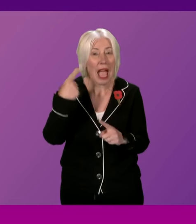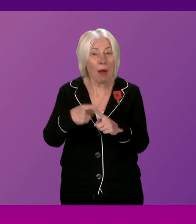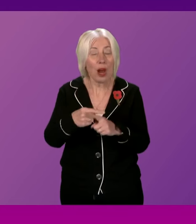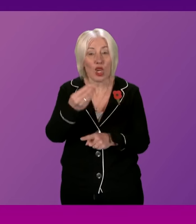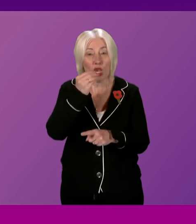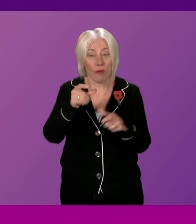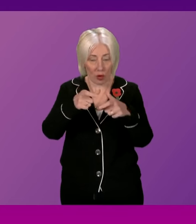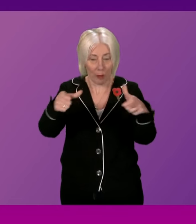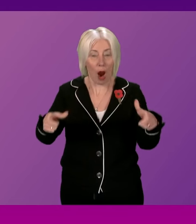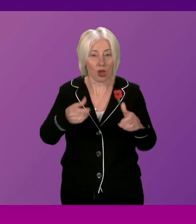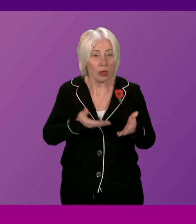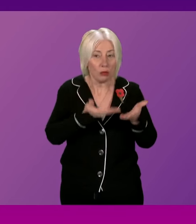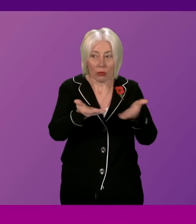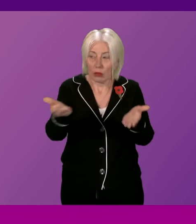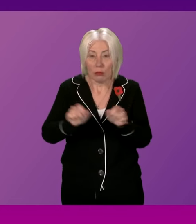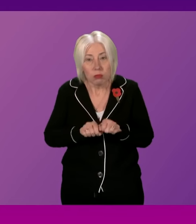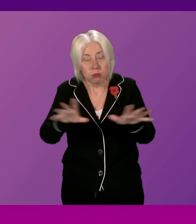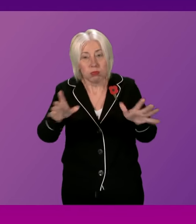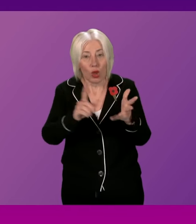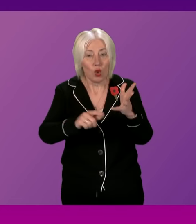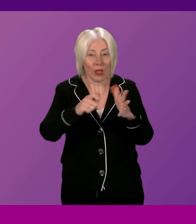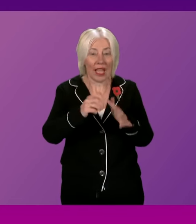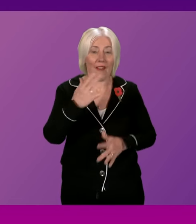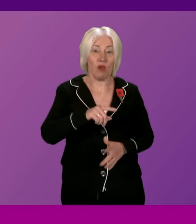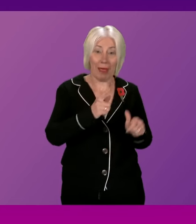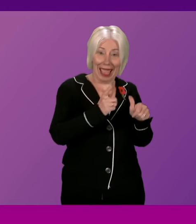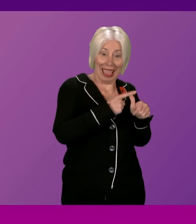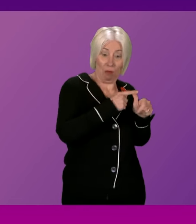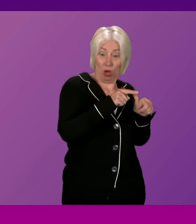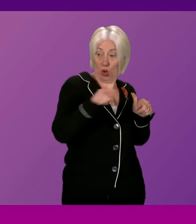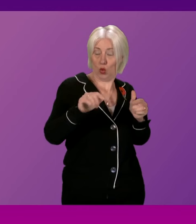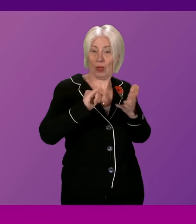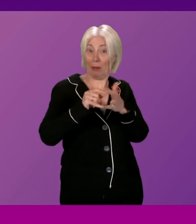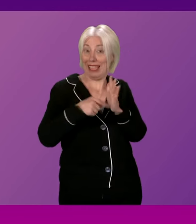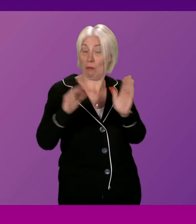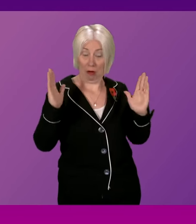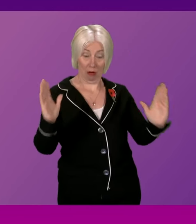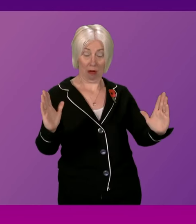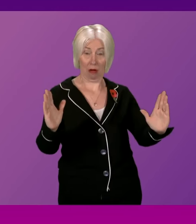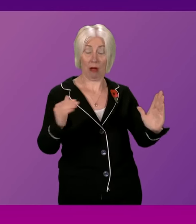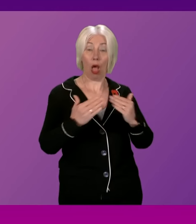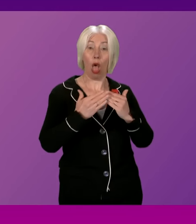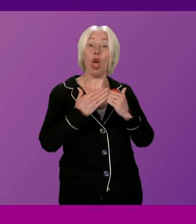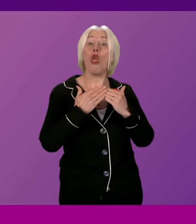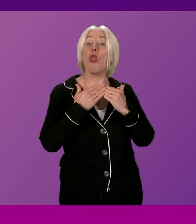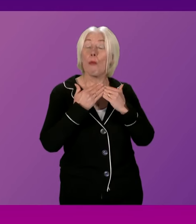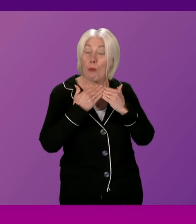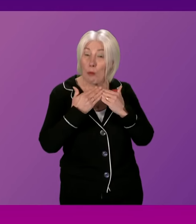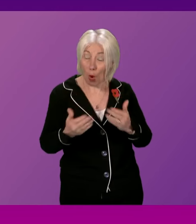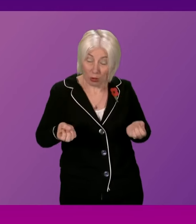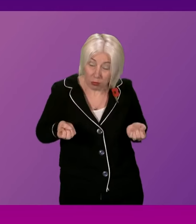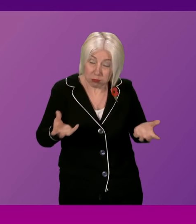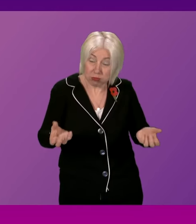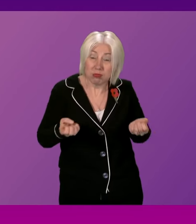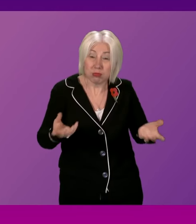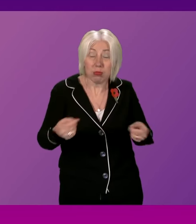parcels were distributed across the UK between April and September. The most parcels that the network has ever